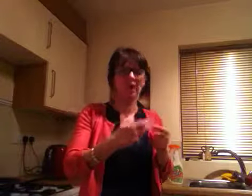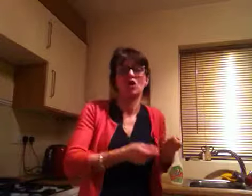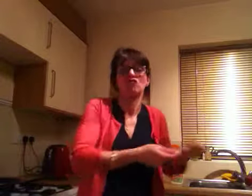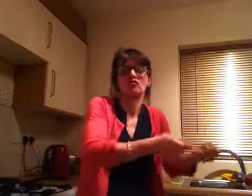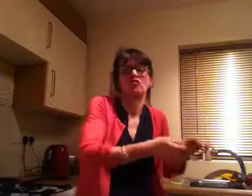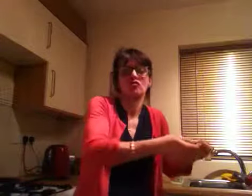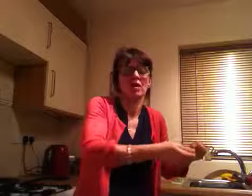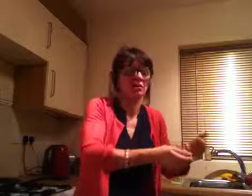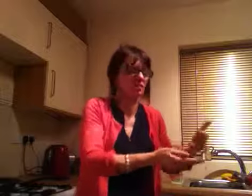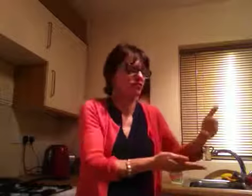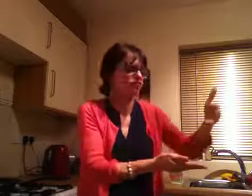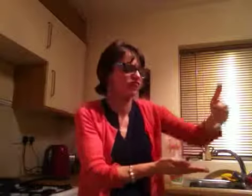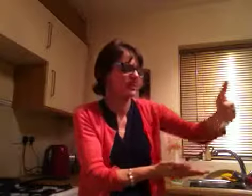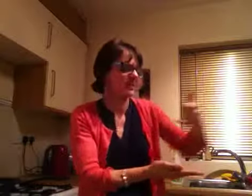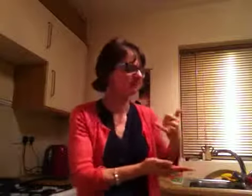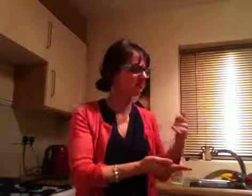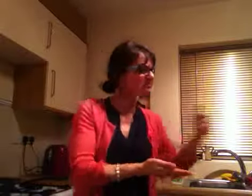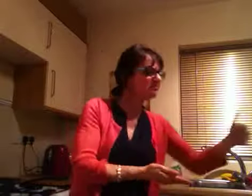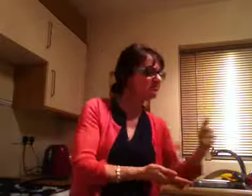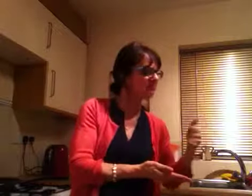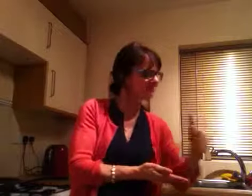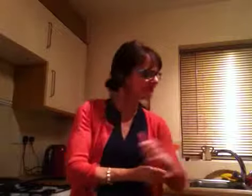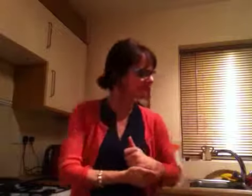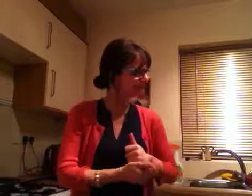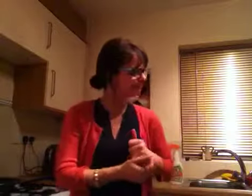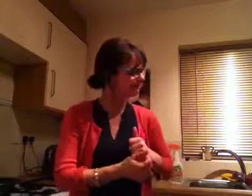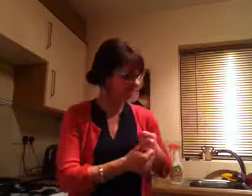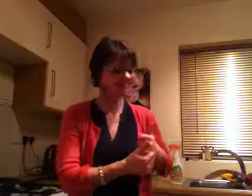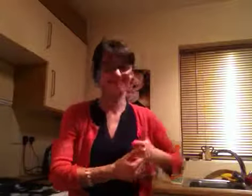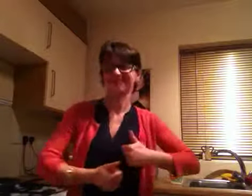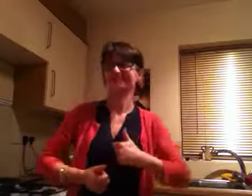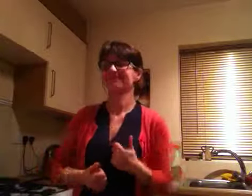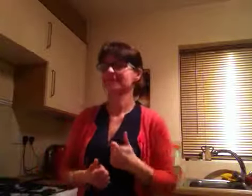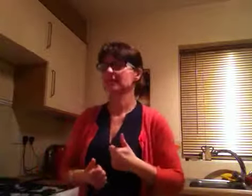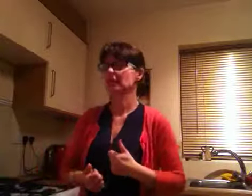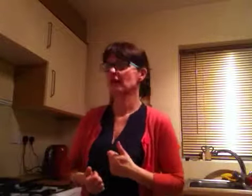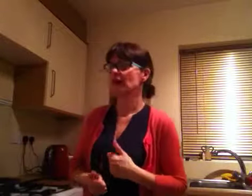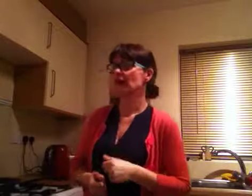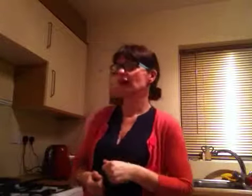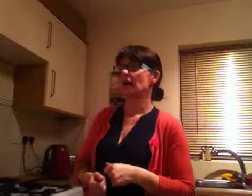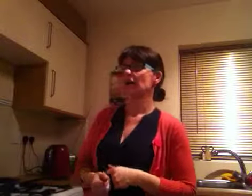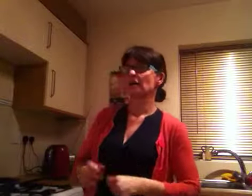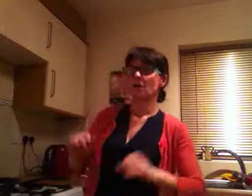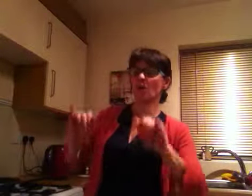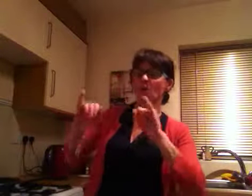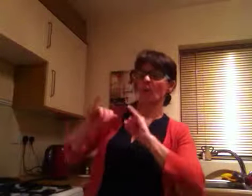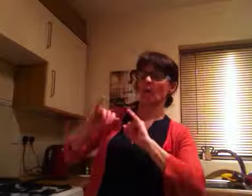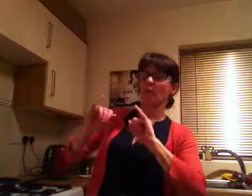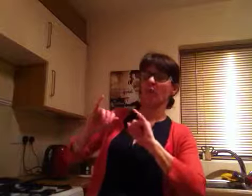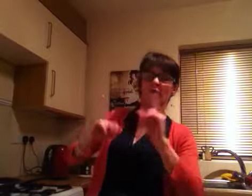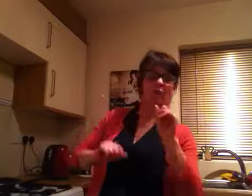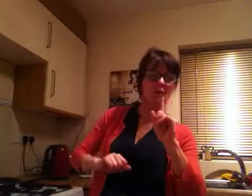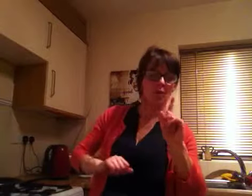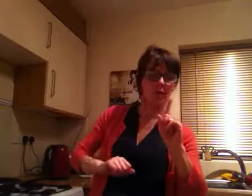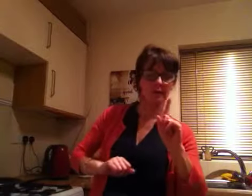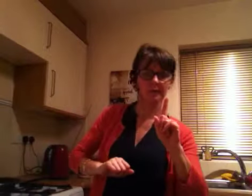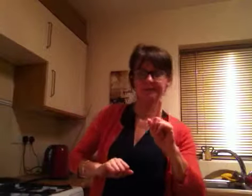My falling behaviour would deteriorate to such an extent, that her favourite radio